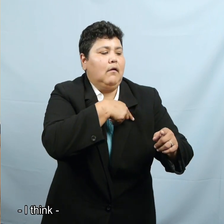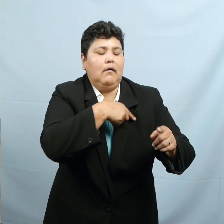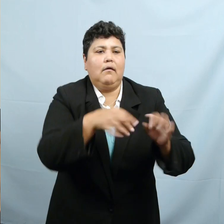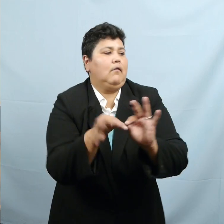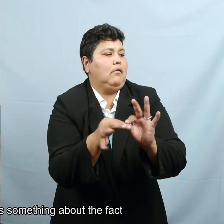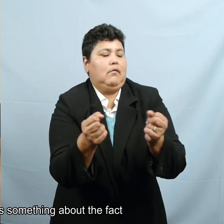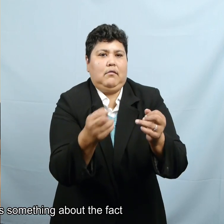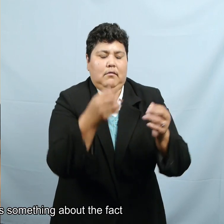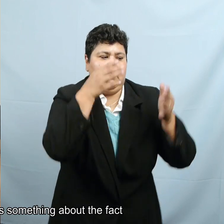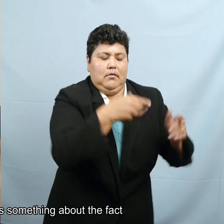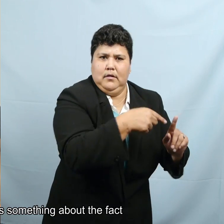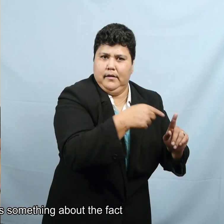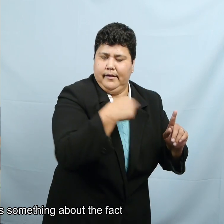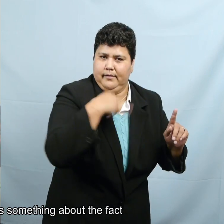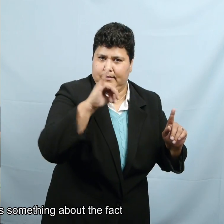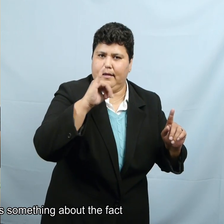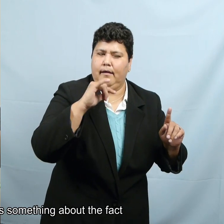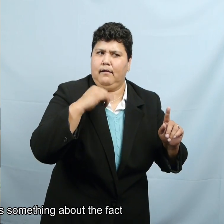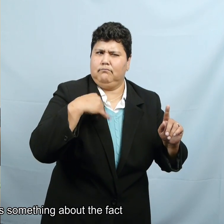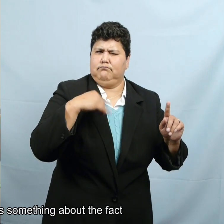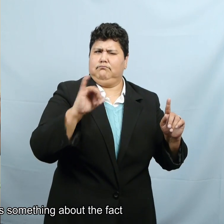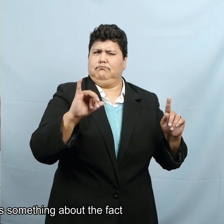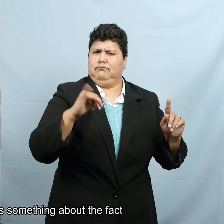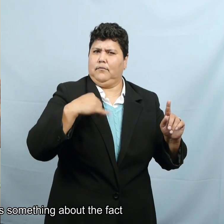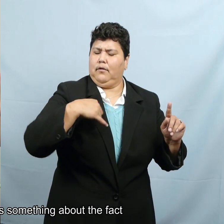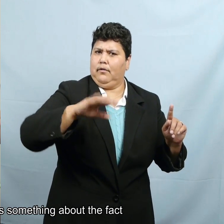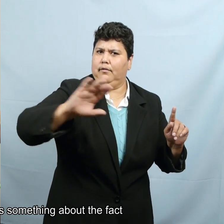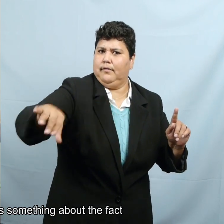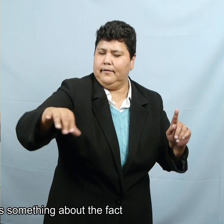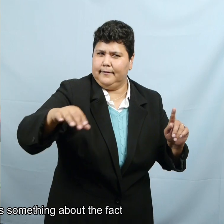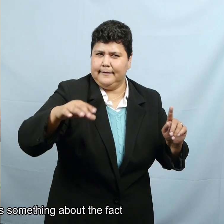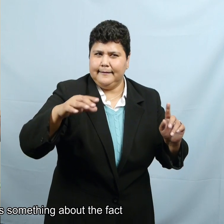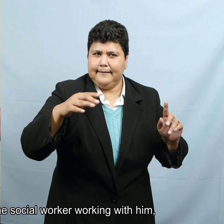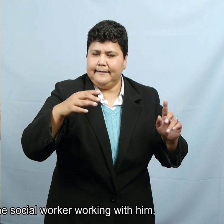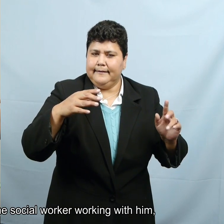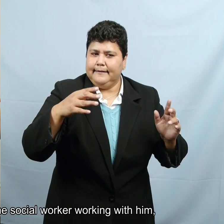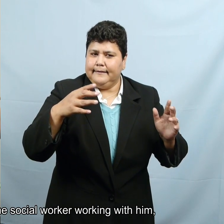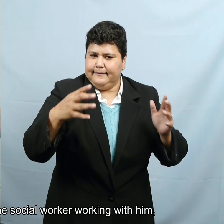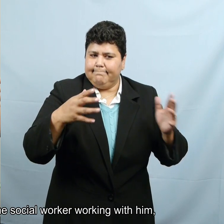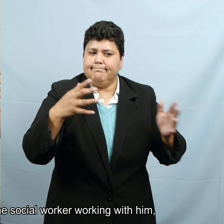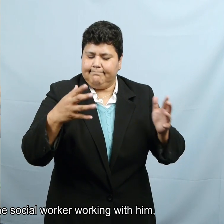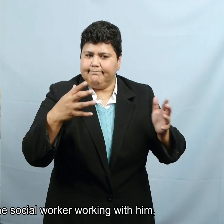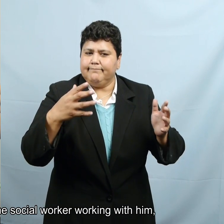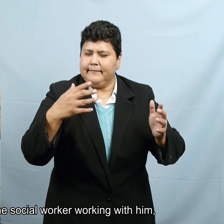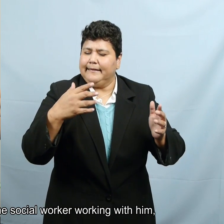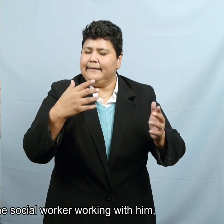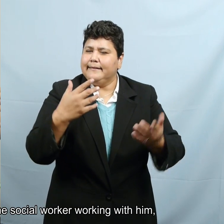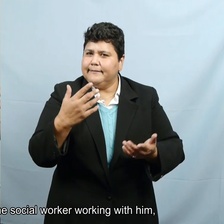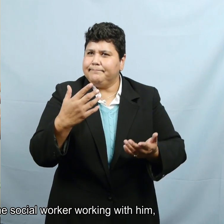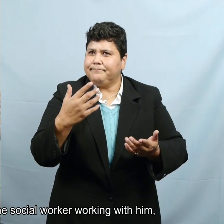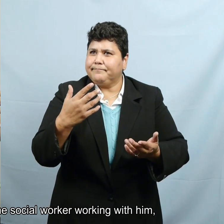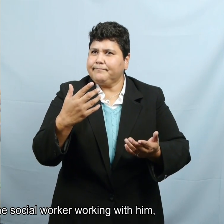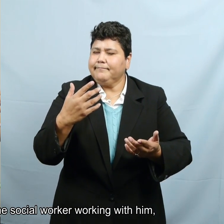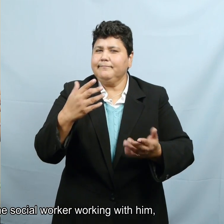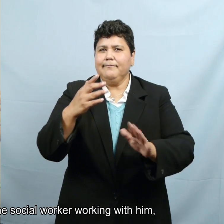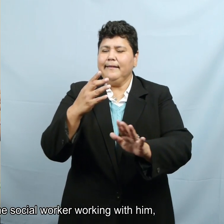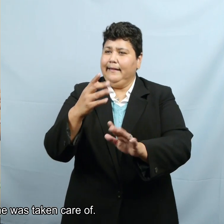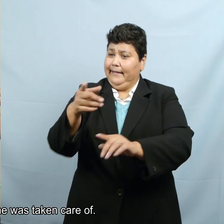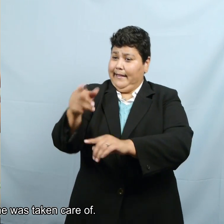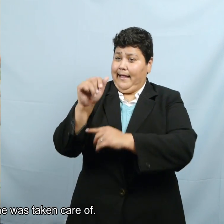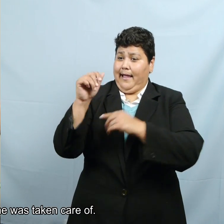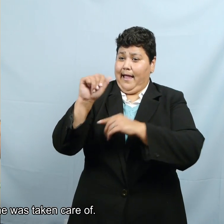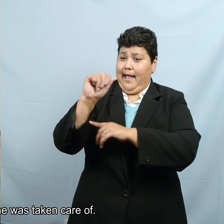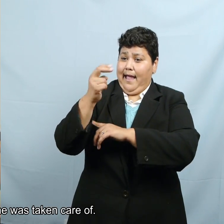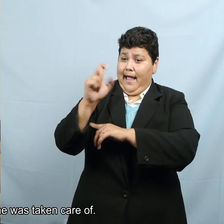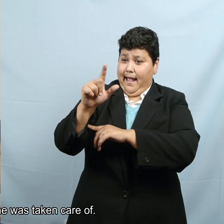think something, there was something about the fact that Angel had the social worker working with him.